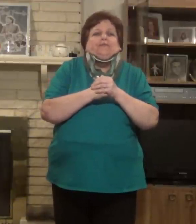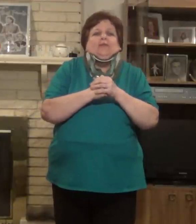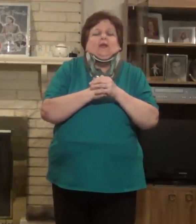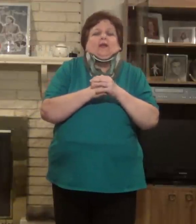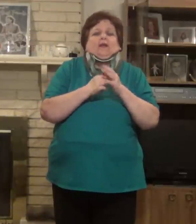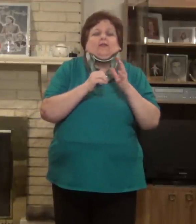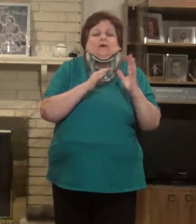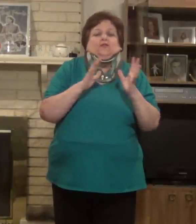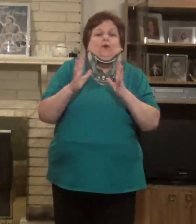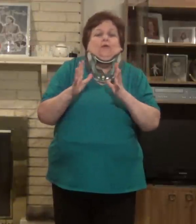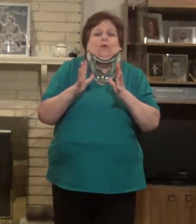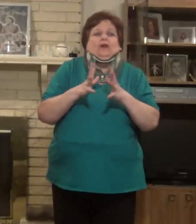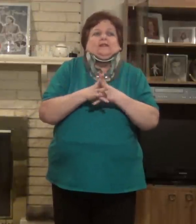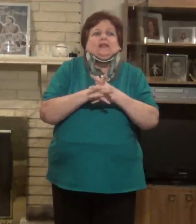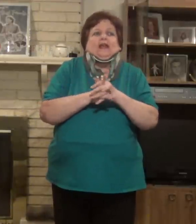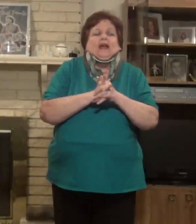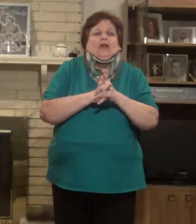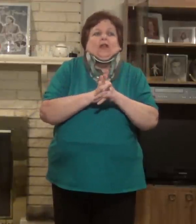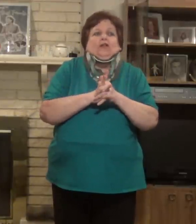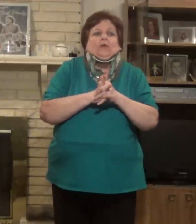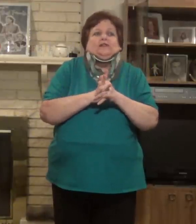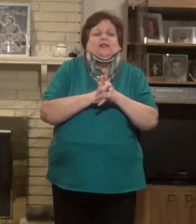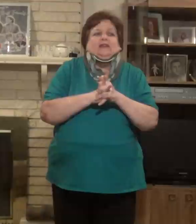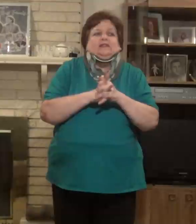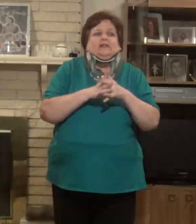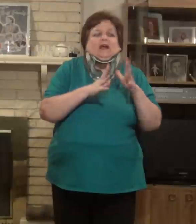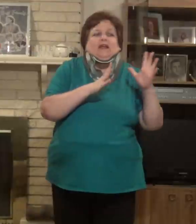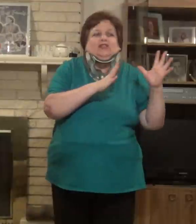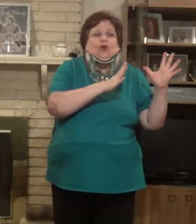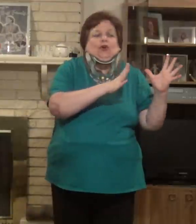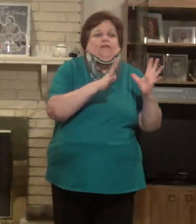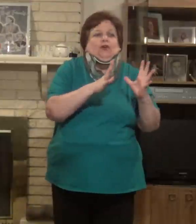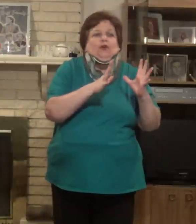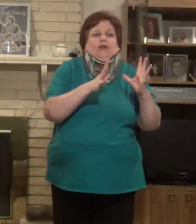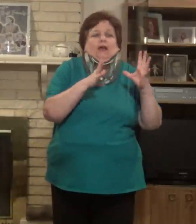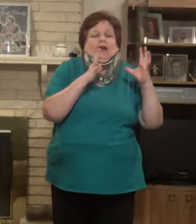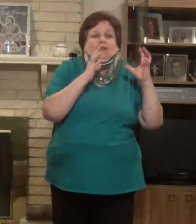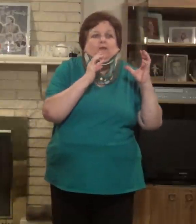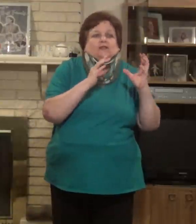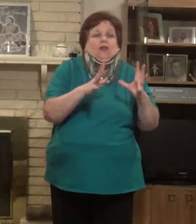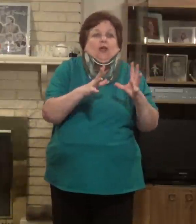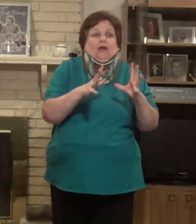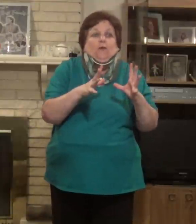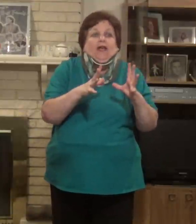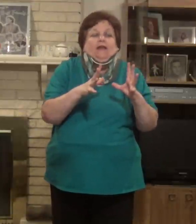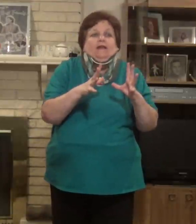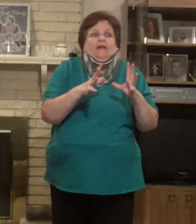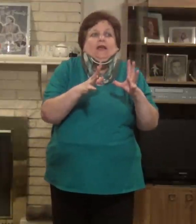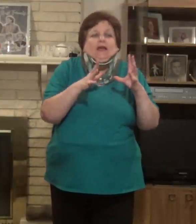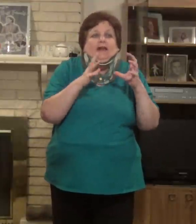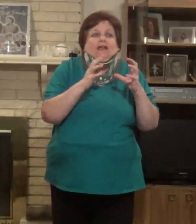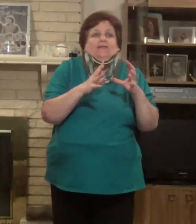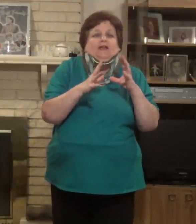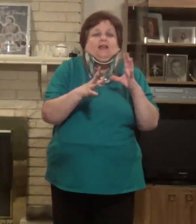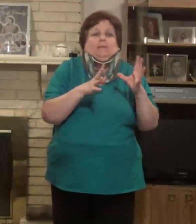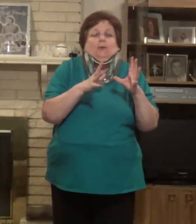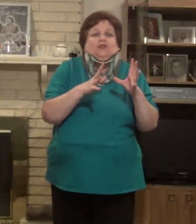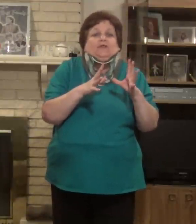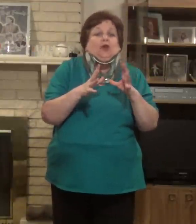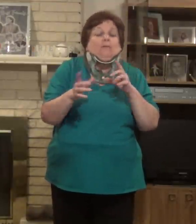So, those are all the ones. And all I know is this. I start off good. I lose a lot of weight. And I even keep much of it off,